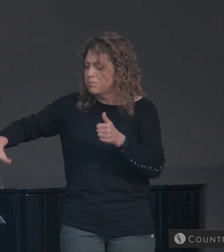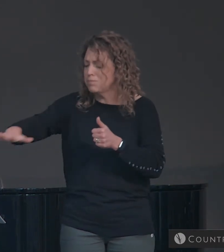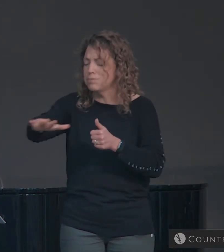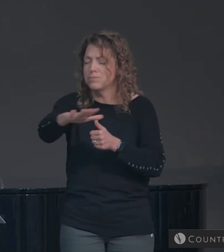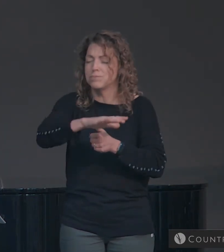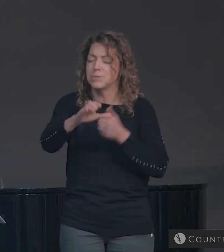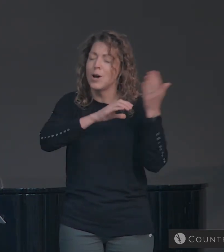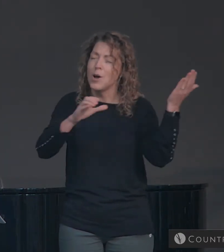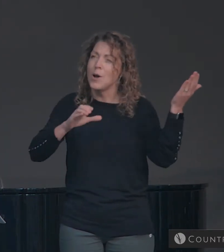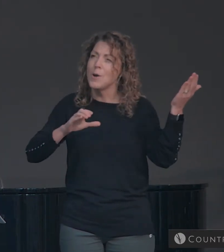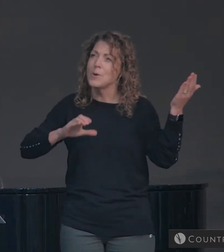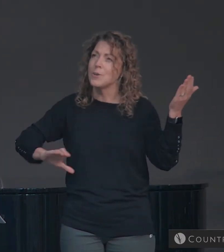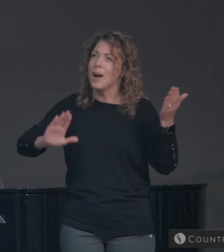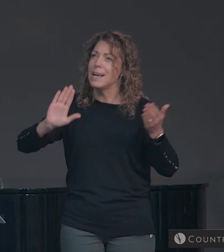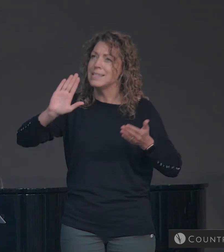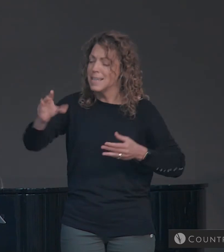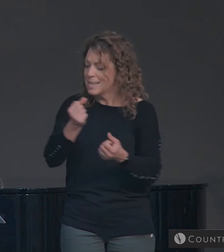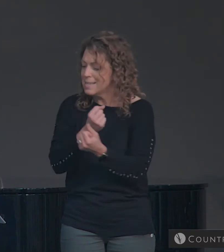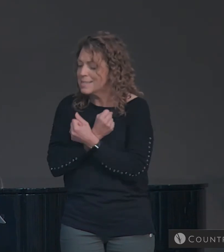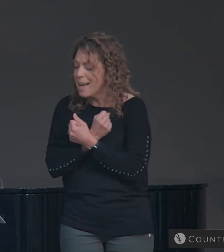I stand.